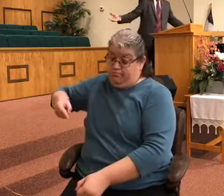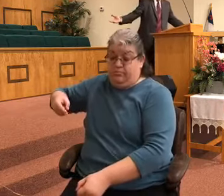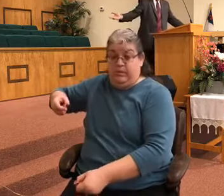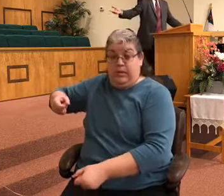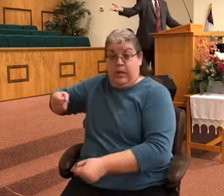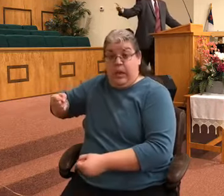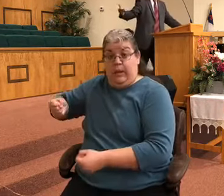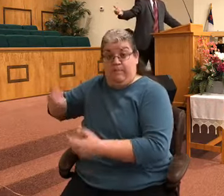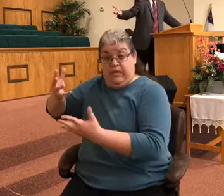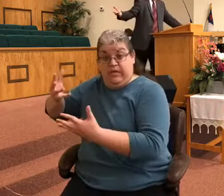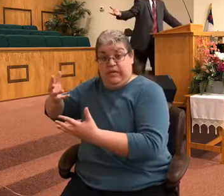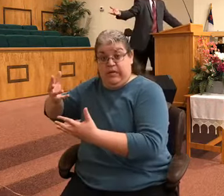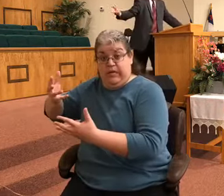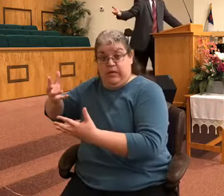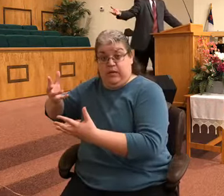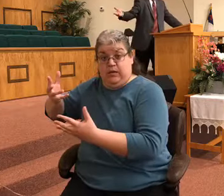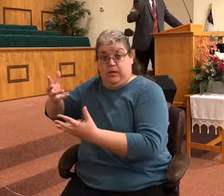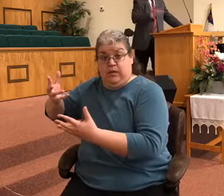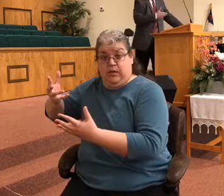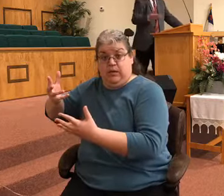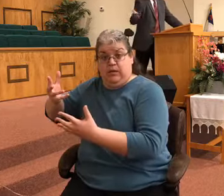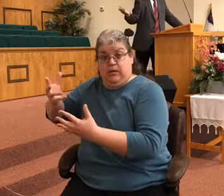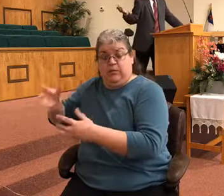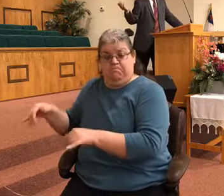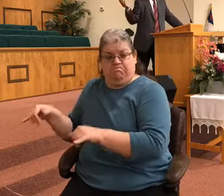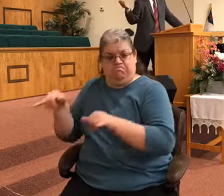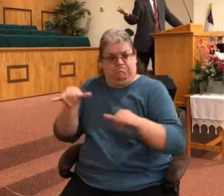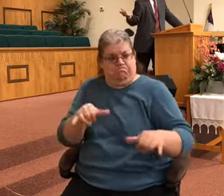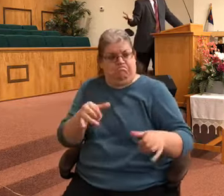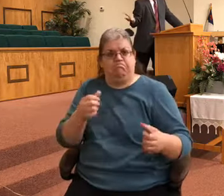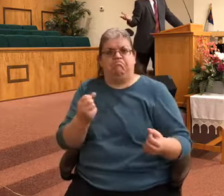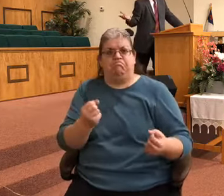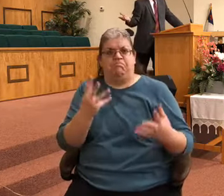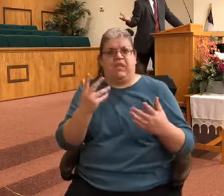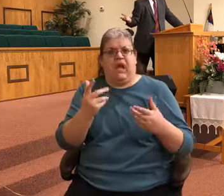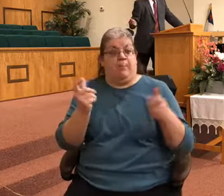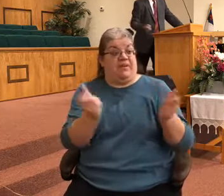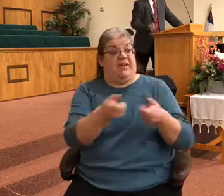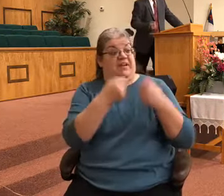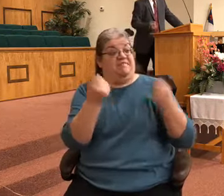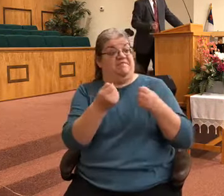he would, it would determine the number of victories he would actually experience.